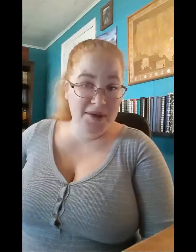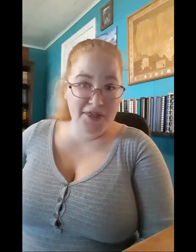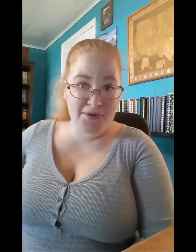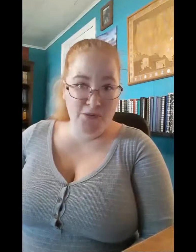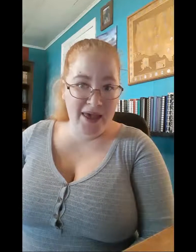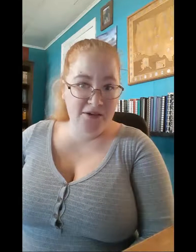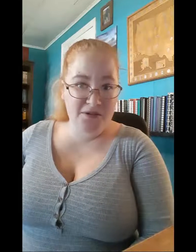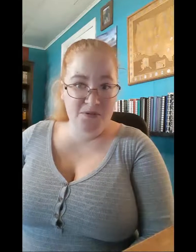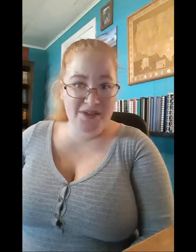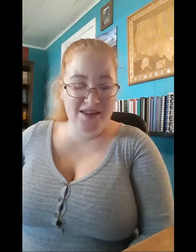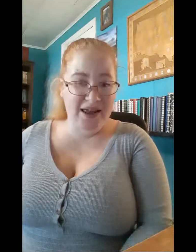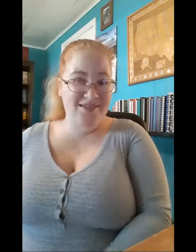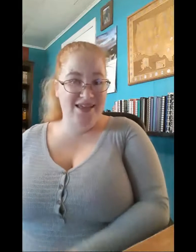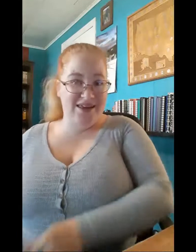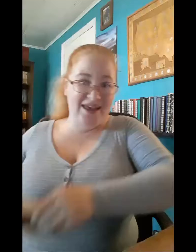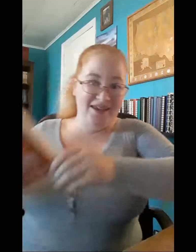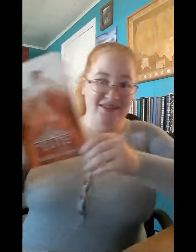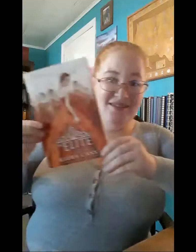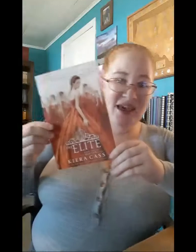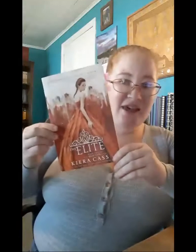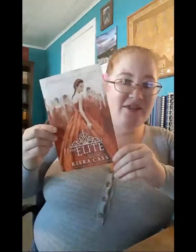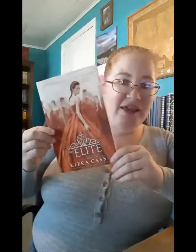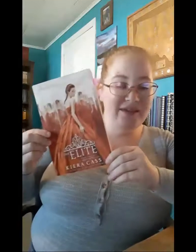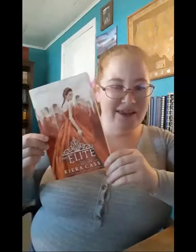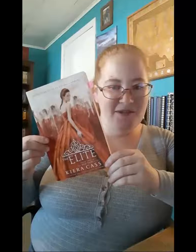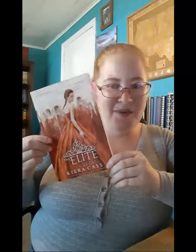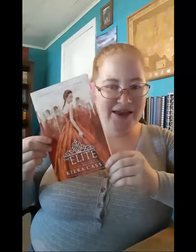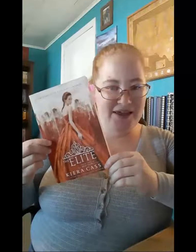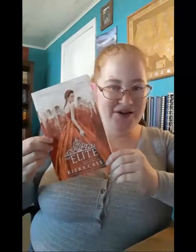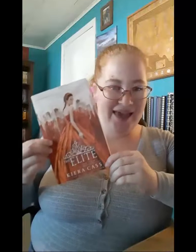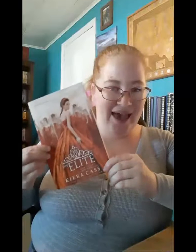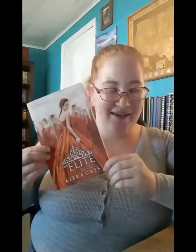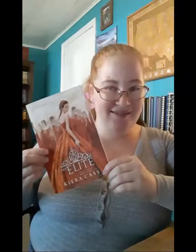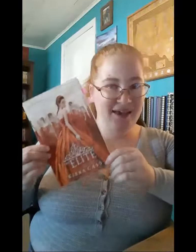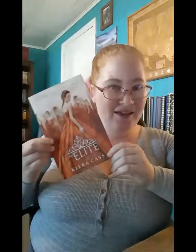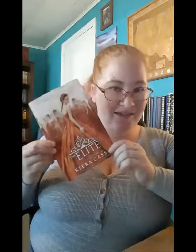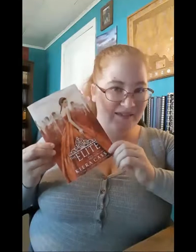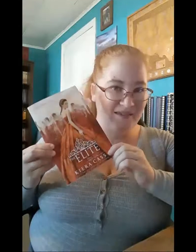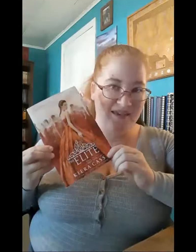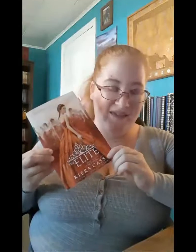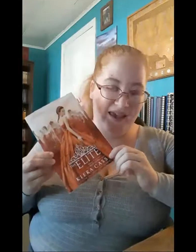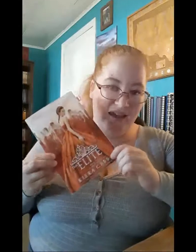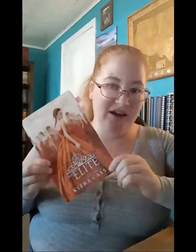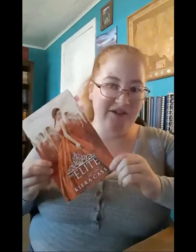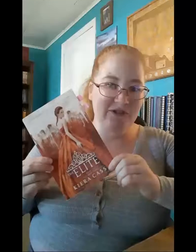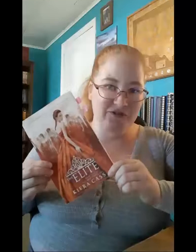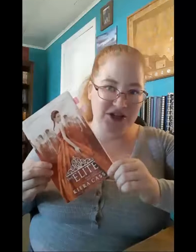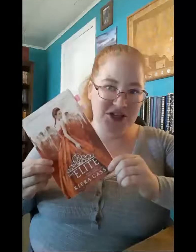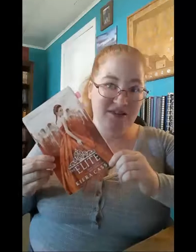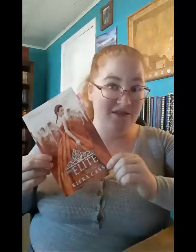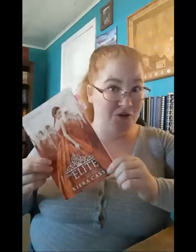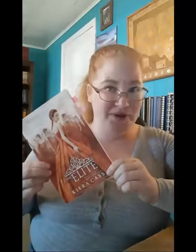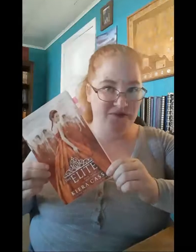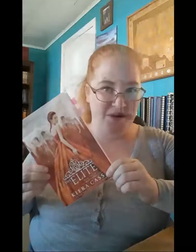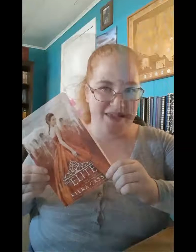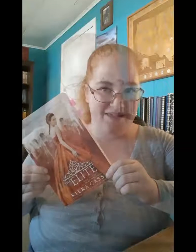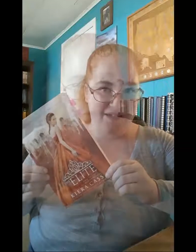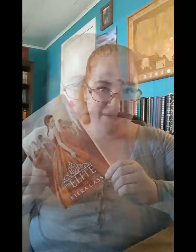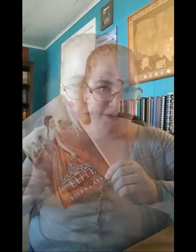my throwback to 2019 is The Elite by Kira Kass. This is a young adult fiction dystopian romance novel.